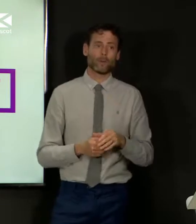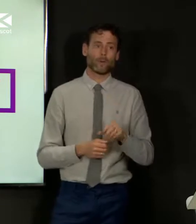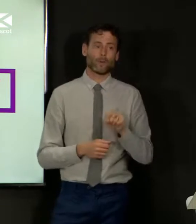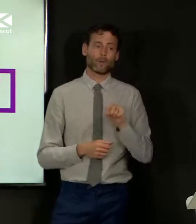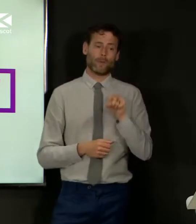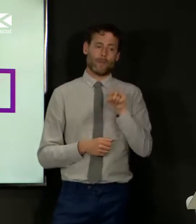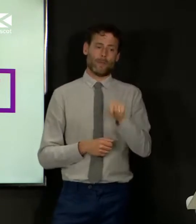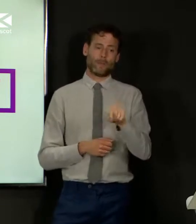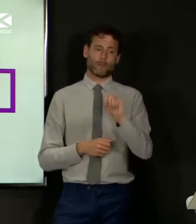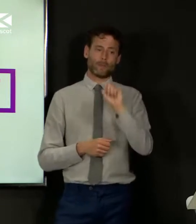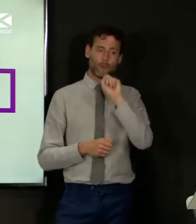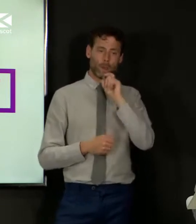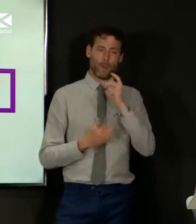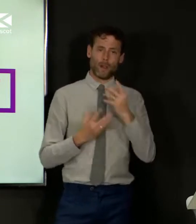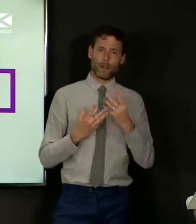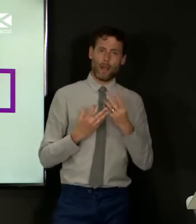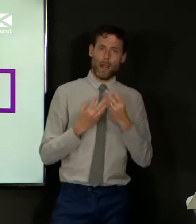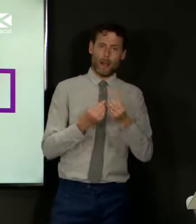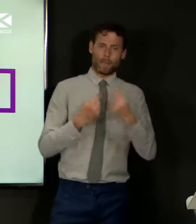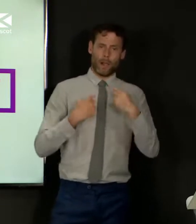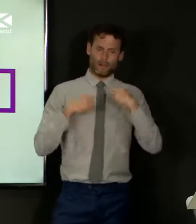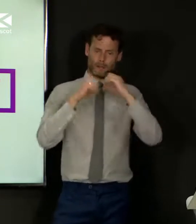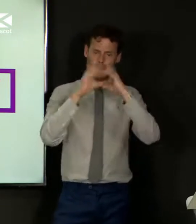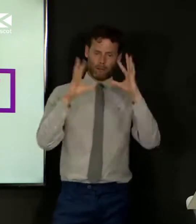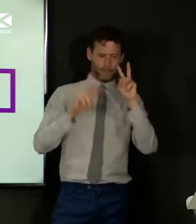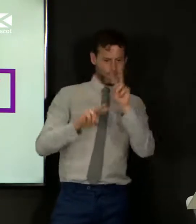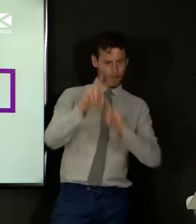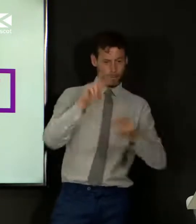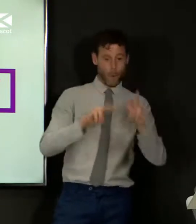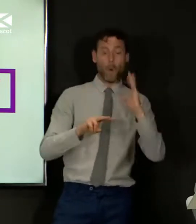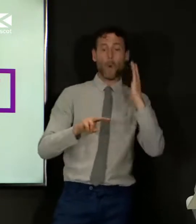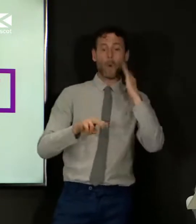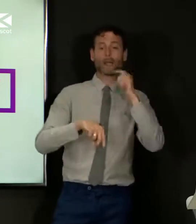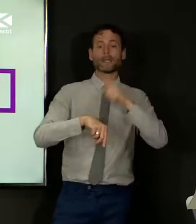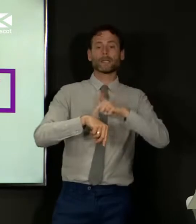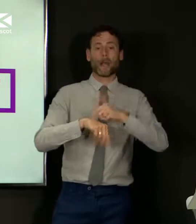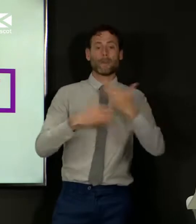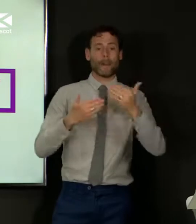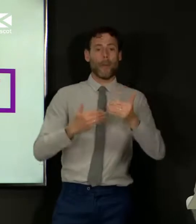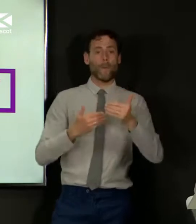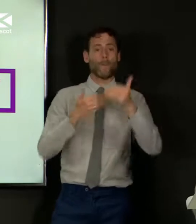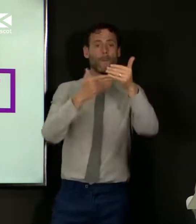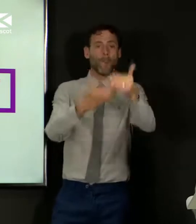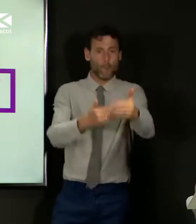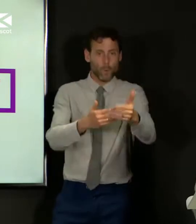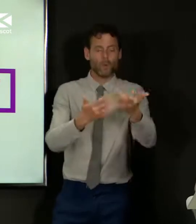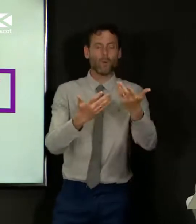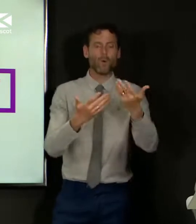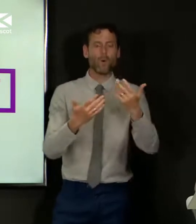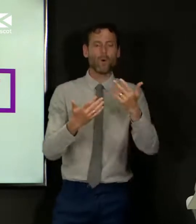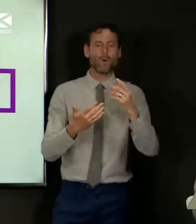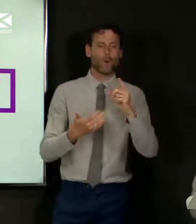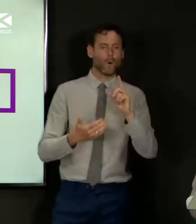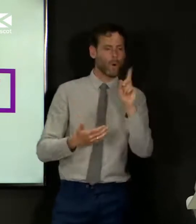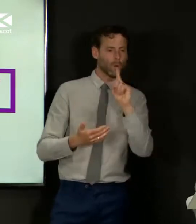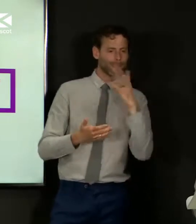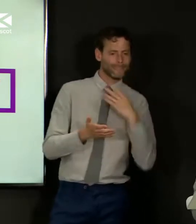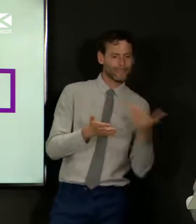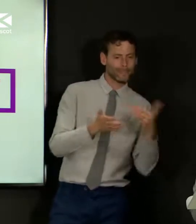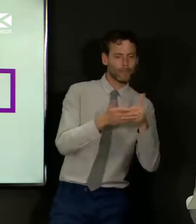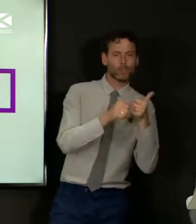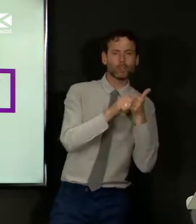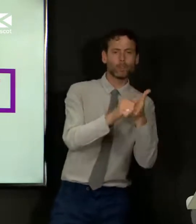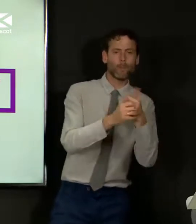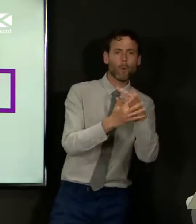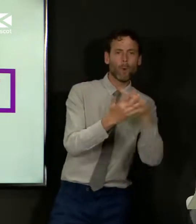make decisions on flexing to determine whether or not there are areas of support that we need to ensure there is more